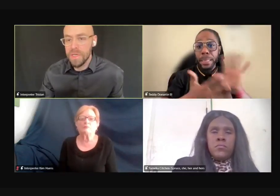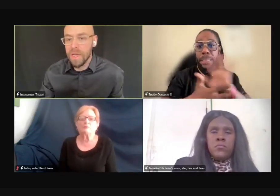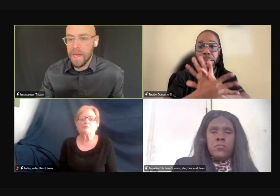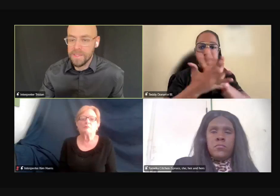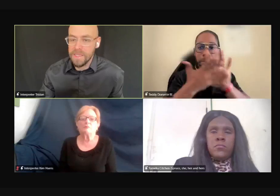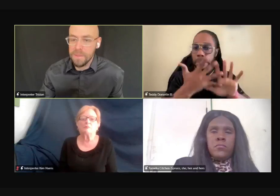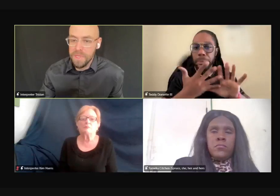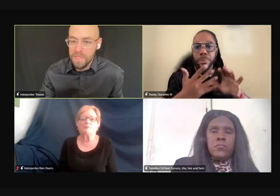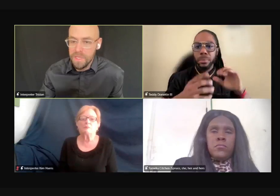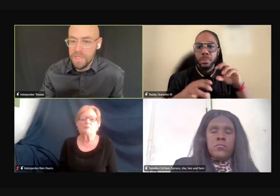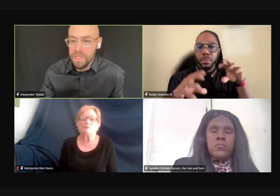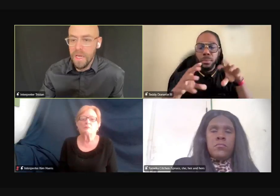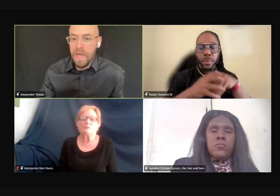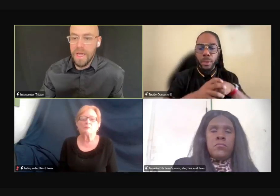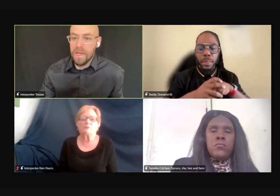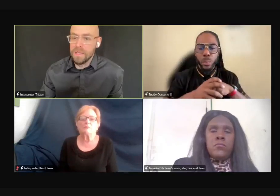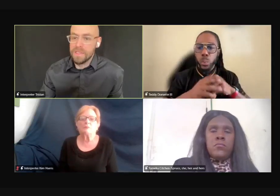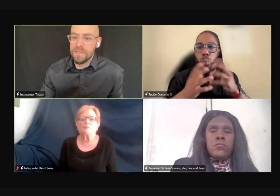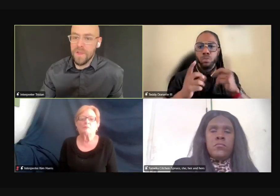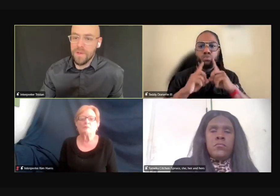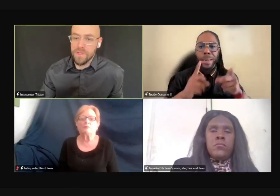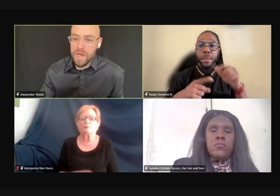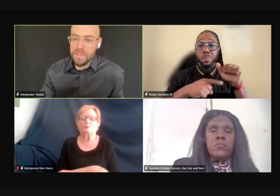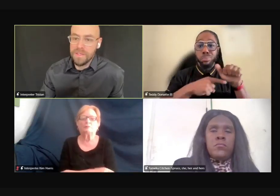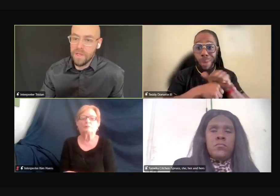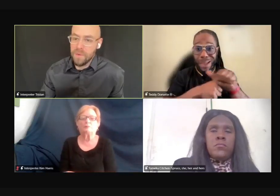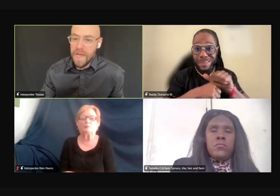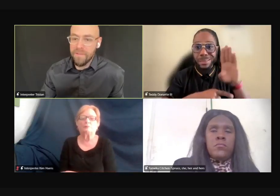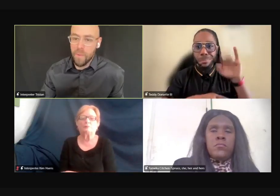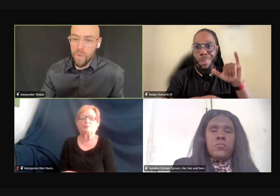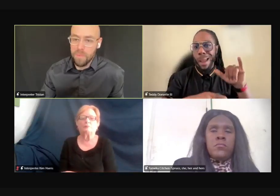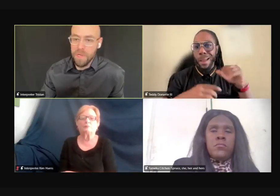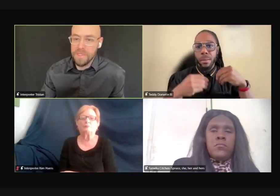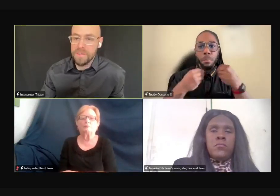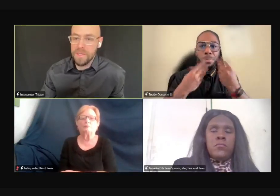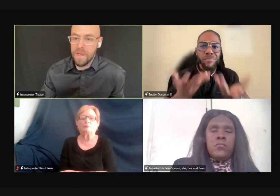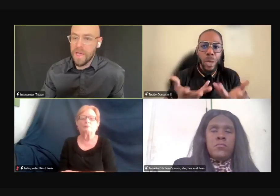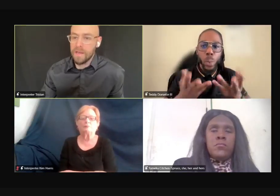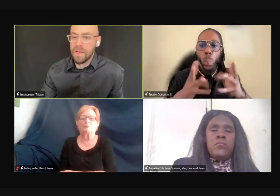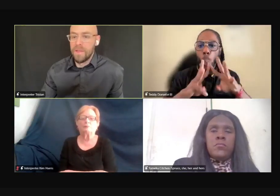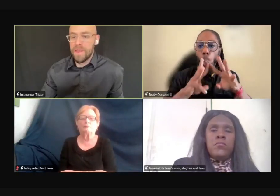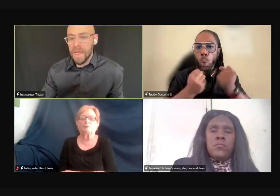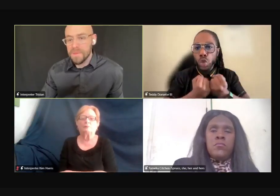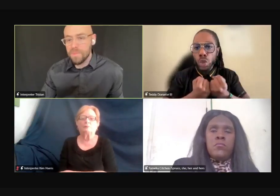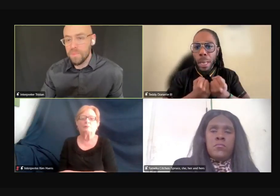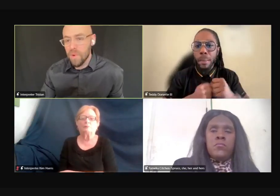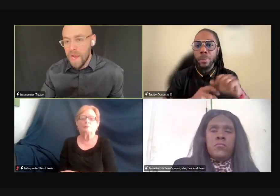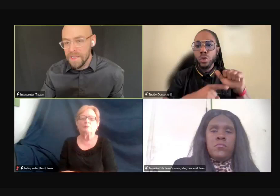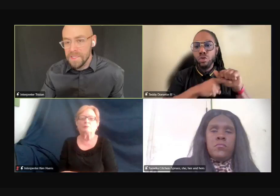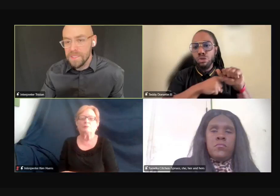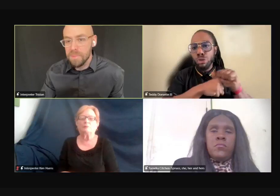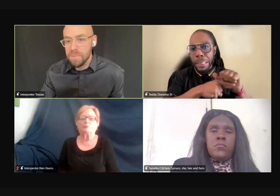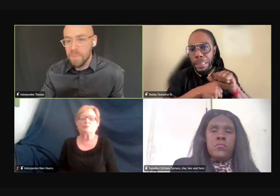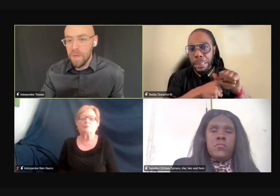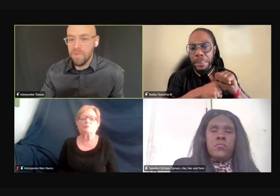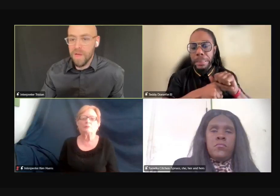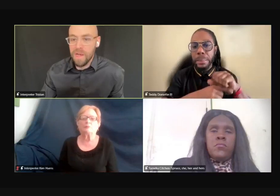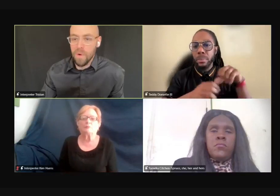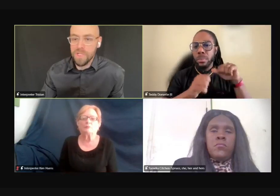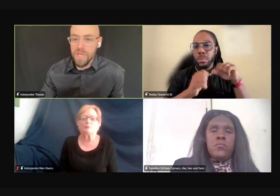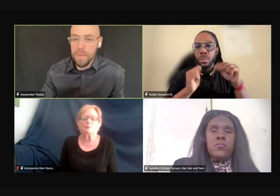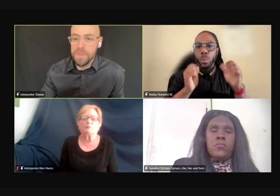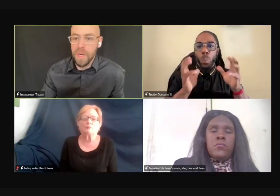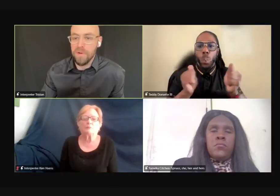inclusion, accessibility, and a list of other traits that you have in the workplace. Um, that's practice by